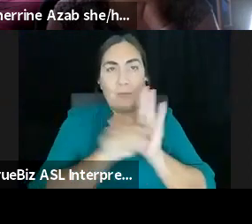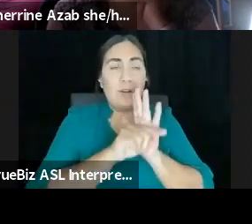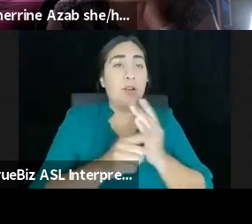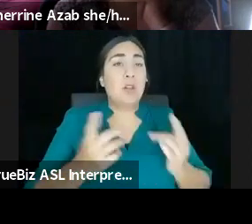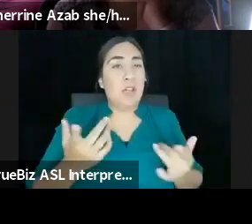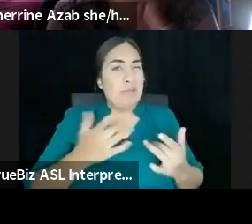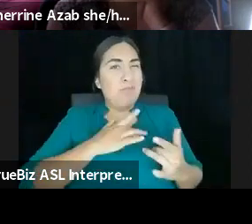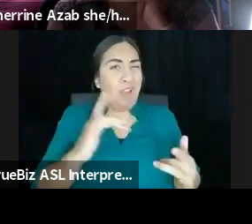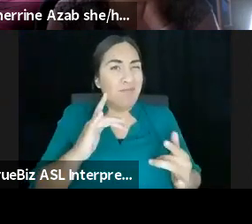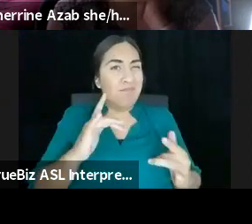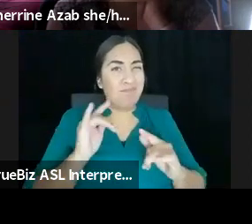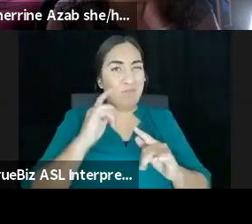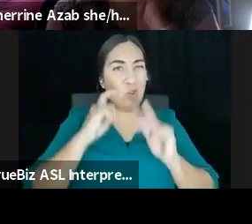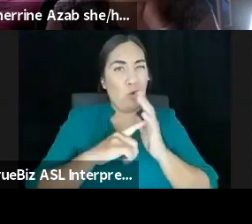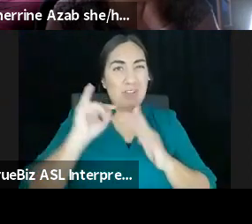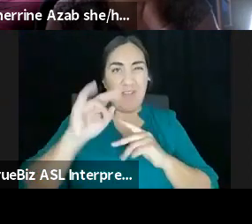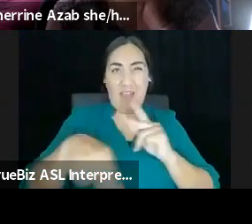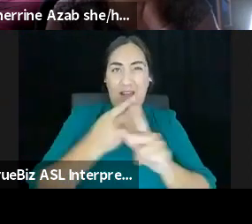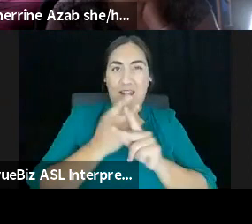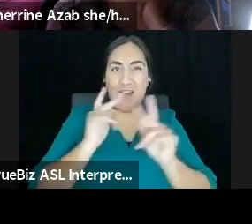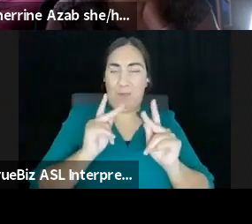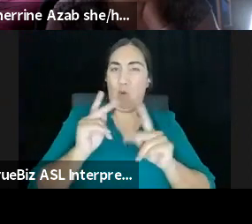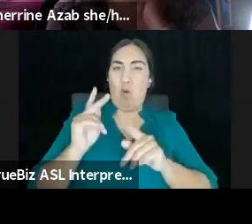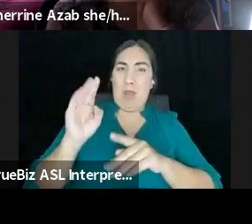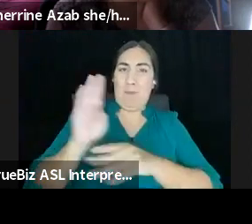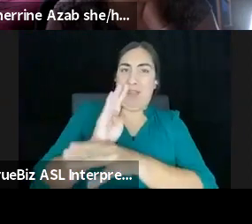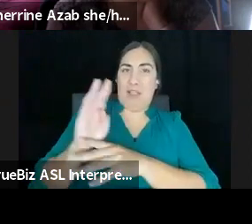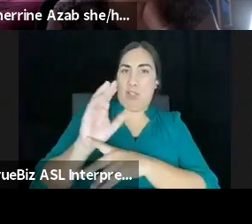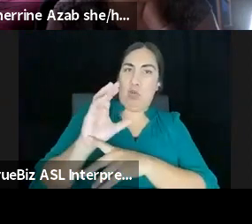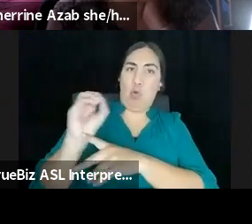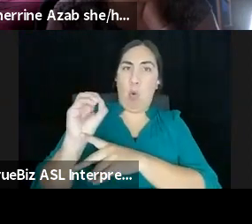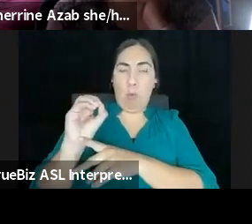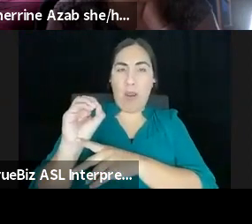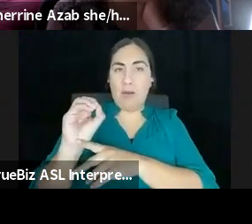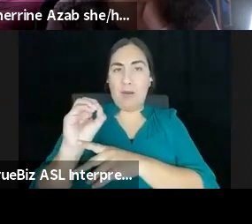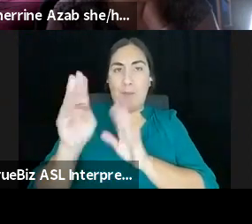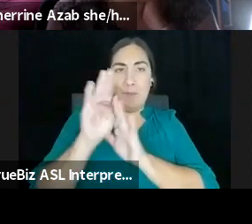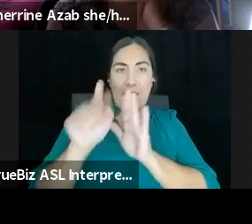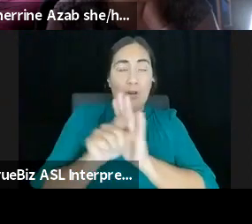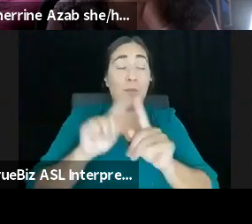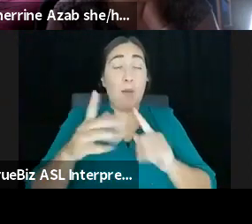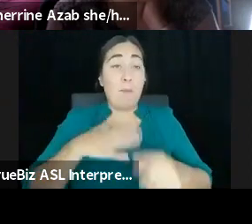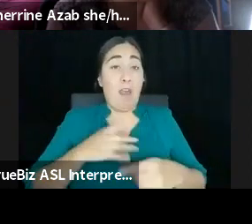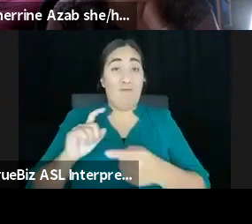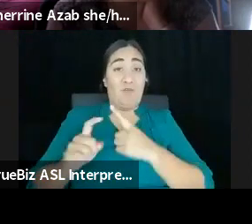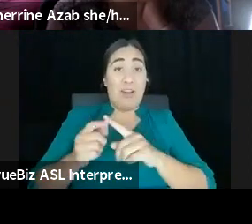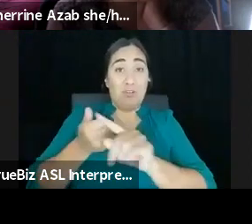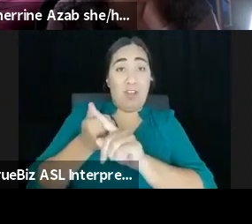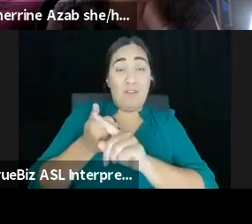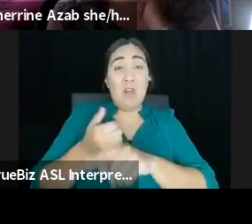right on our corporate background on those types of boards, but my friend was a tribal leader. She still is a tribal leader from San Manuel and